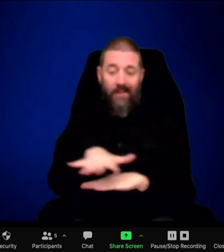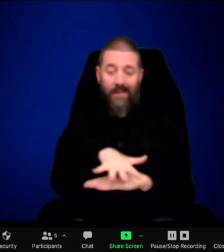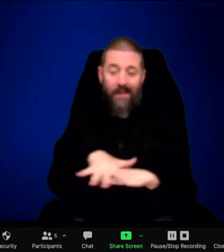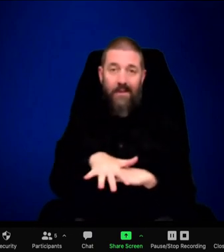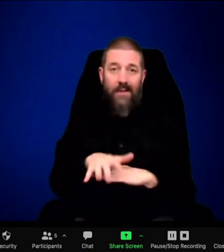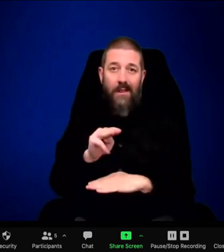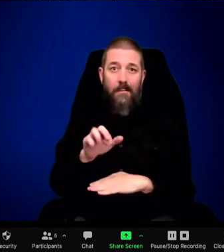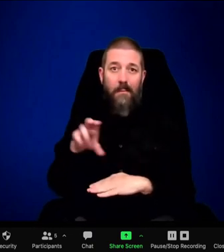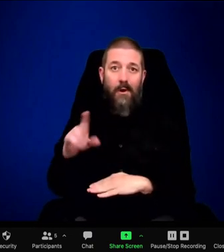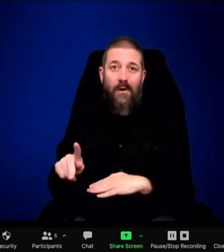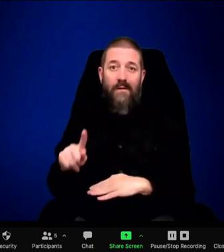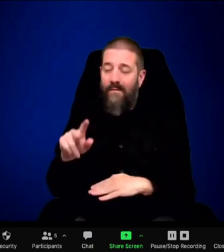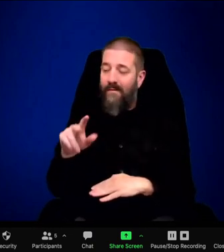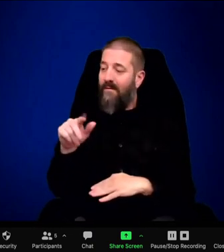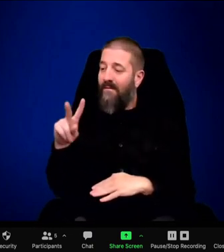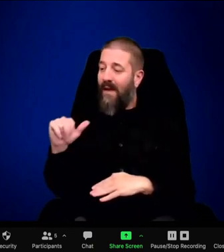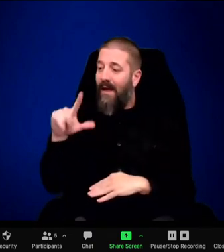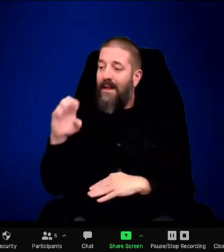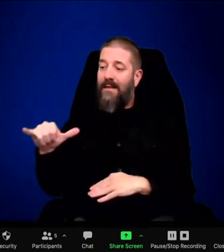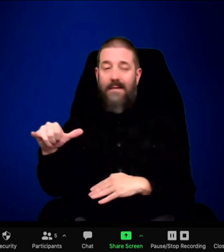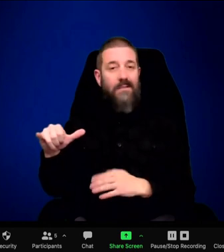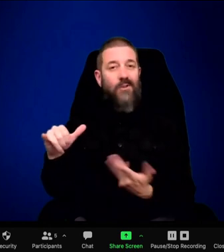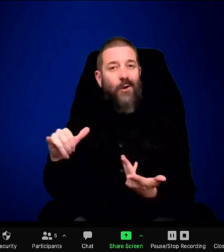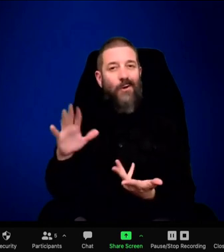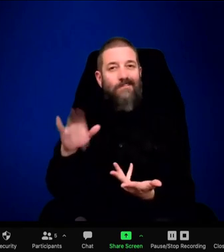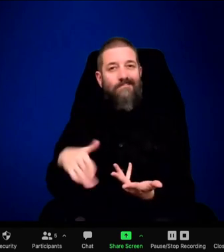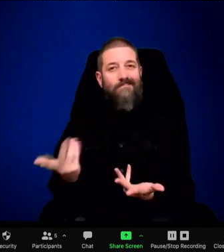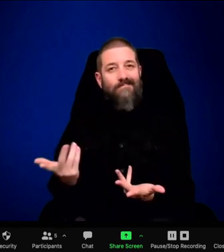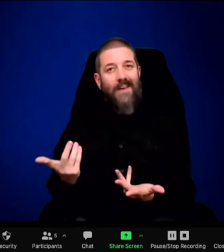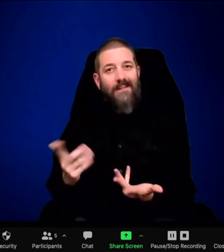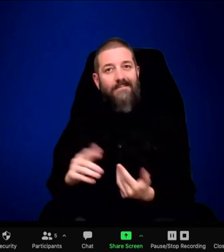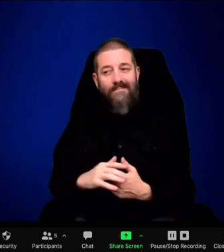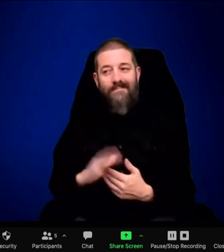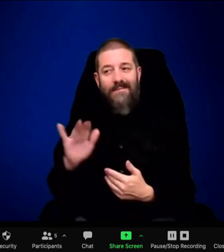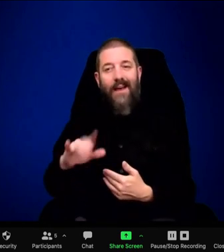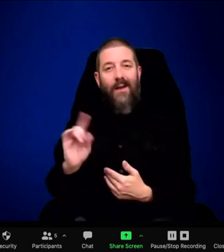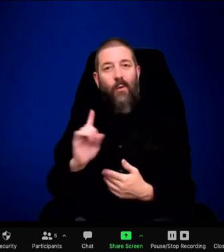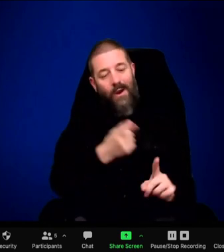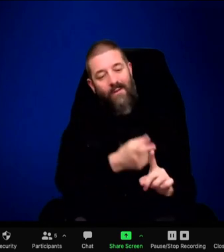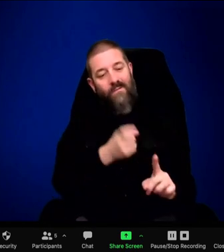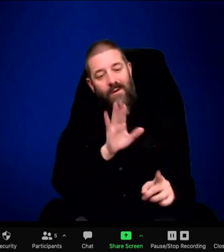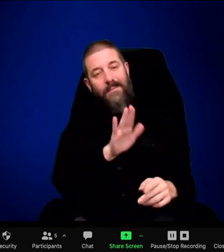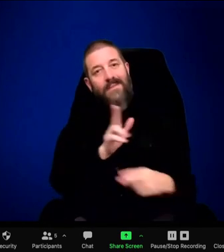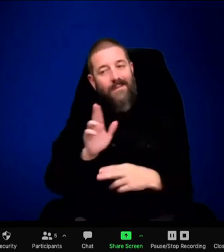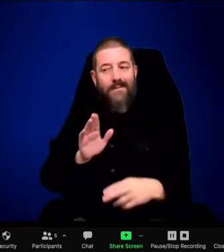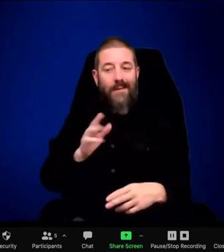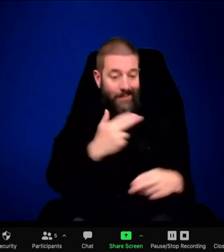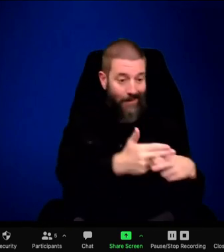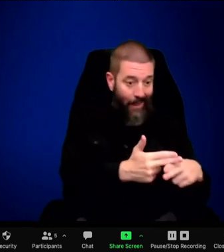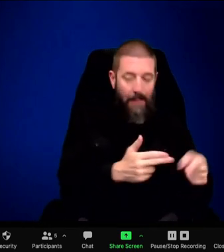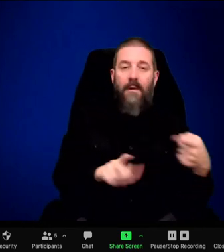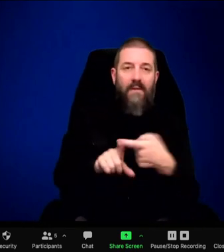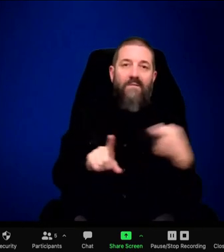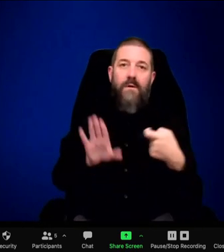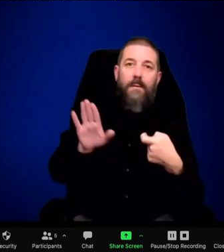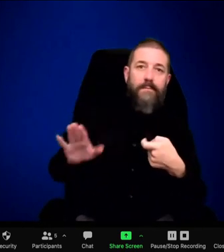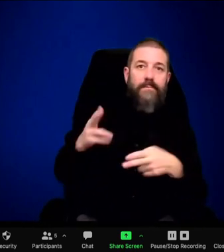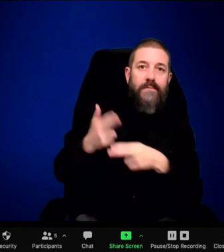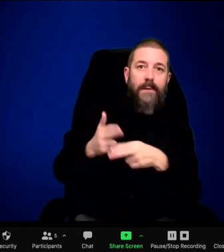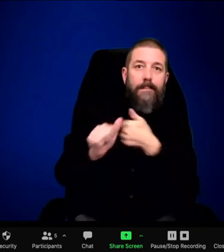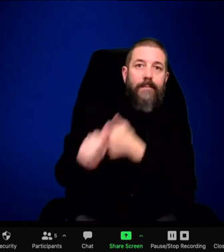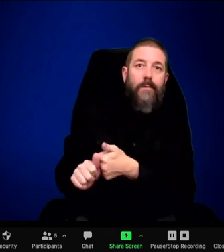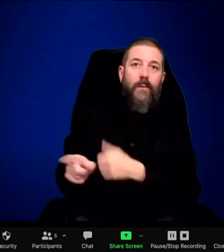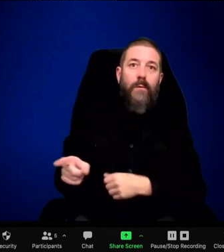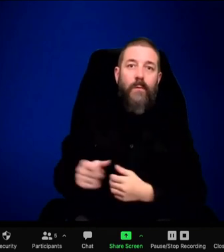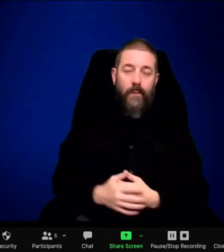wolves came along. And so that study, they had many graduate students that were in Yellowstone for